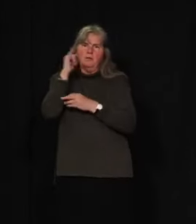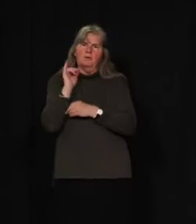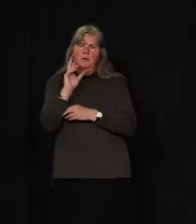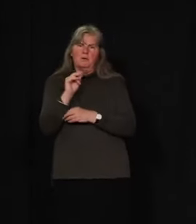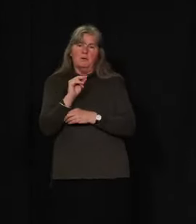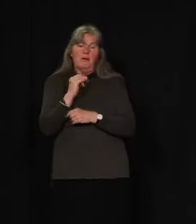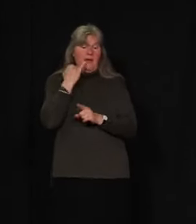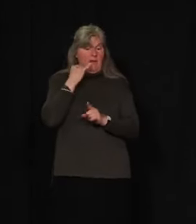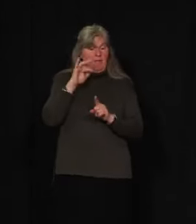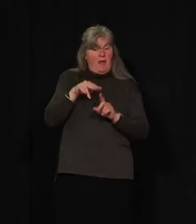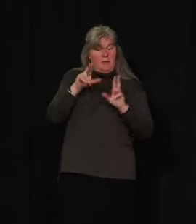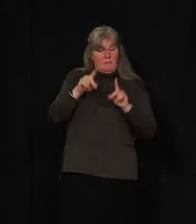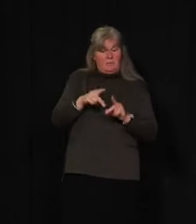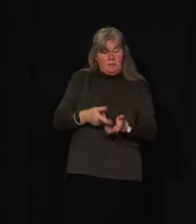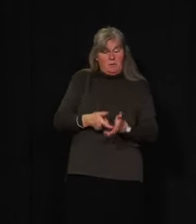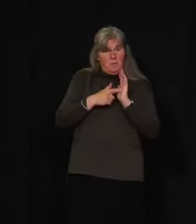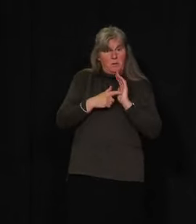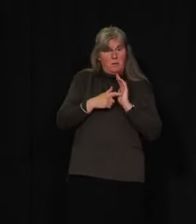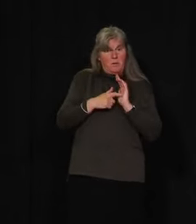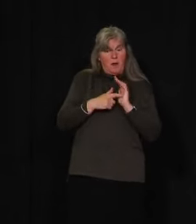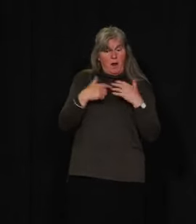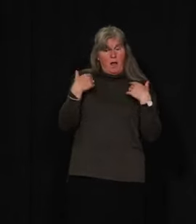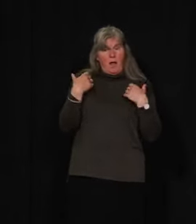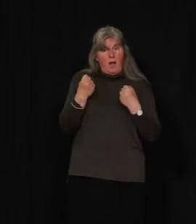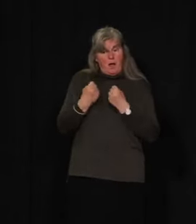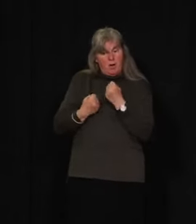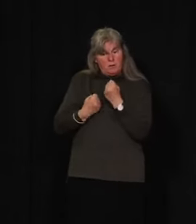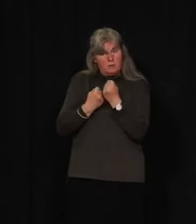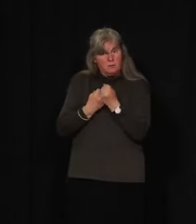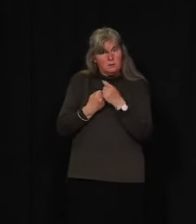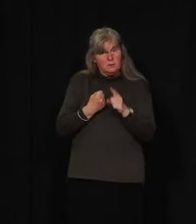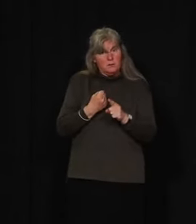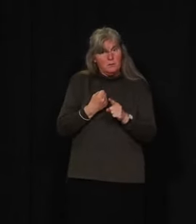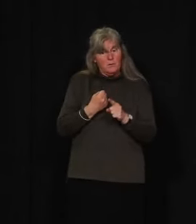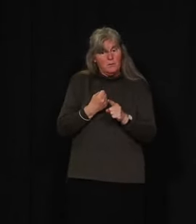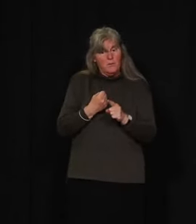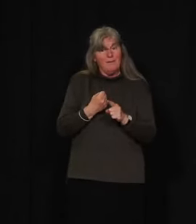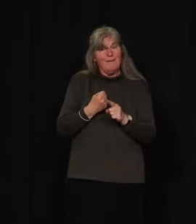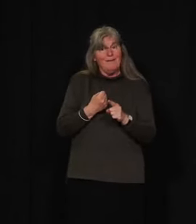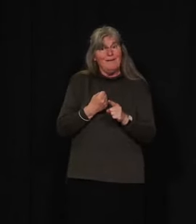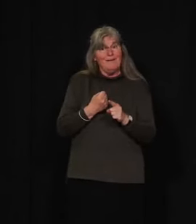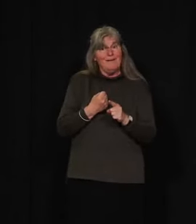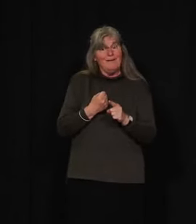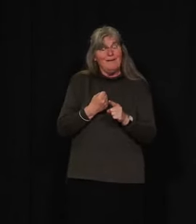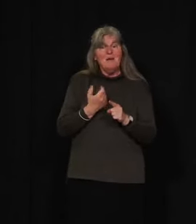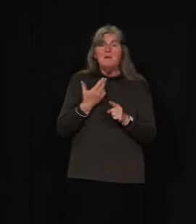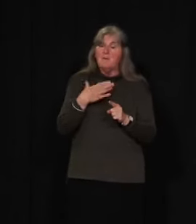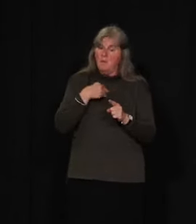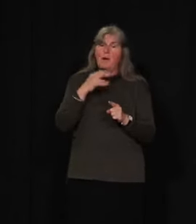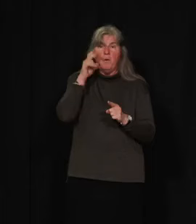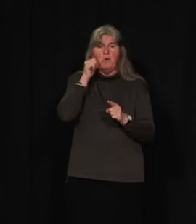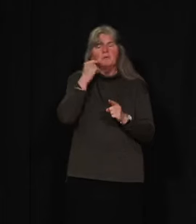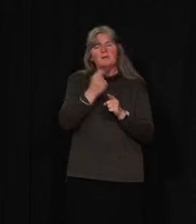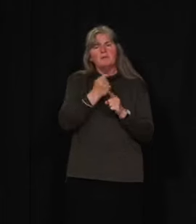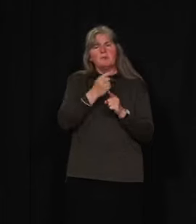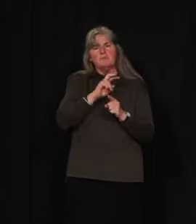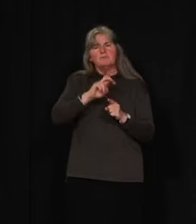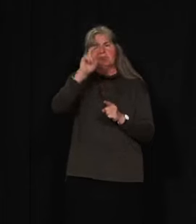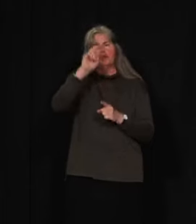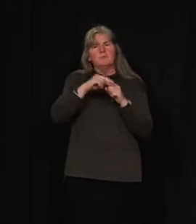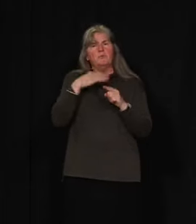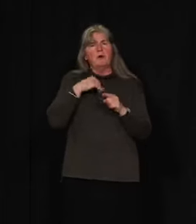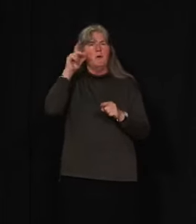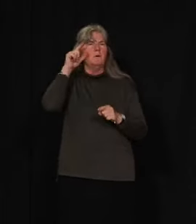that person needed medical attention beyond the health center at Atlin, then Whitehorse would be the appropriate place,